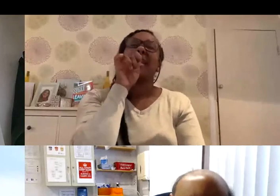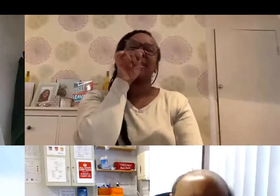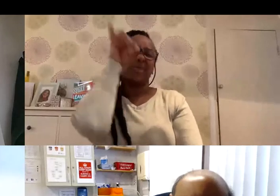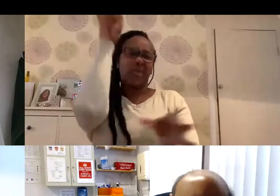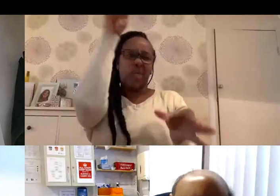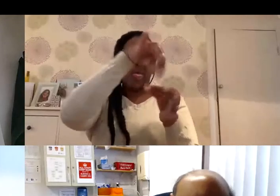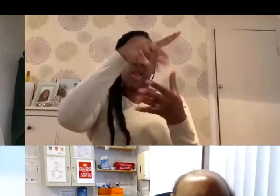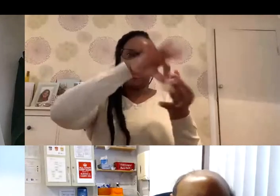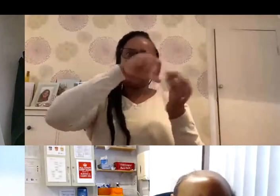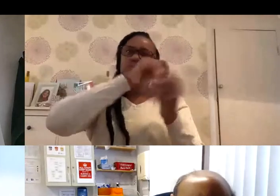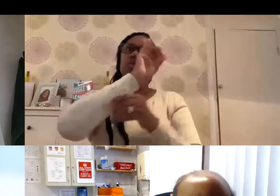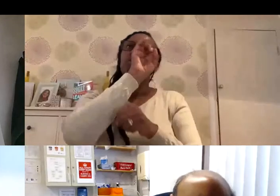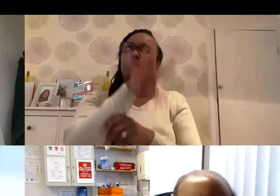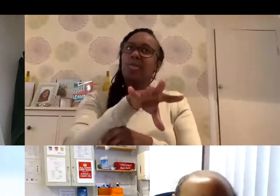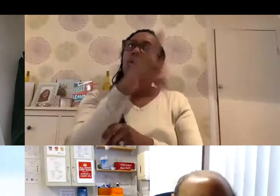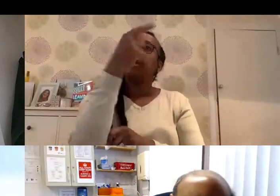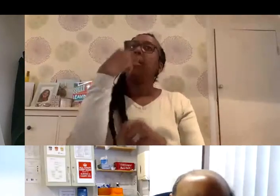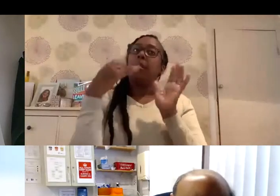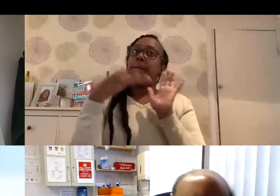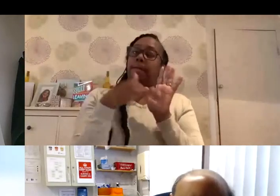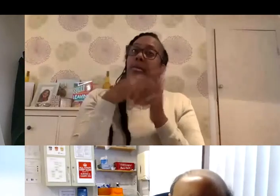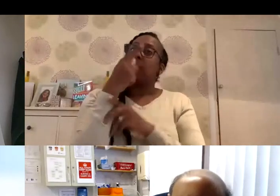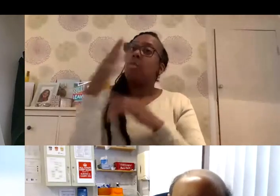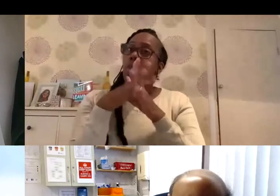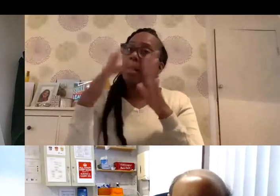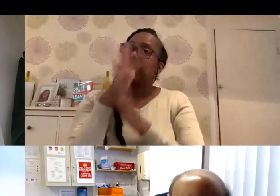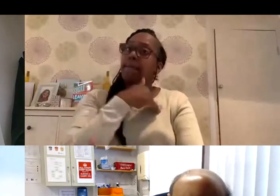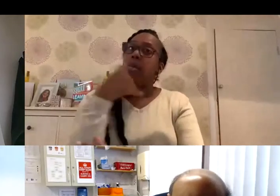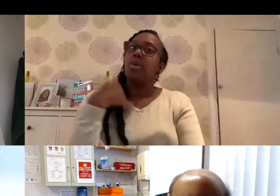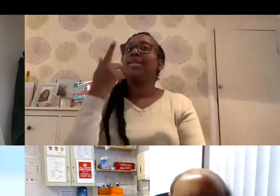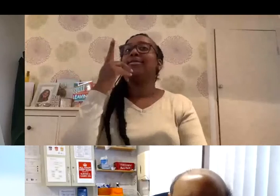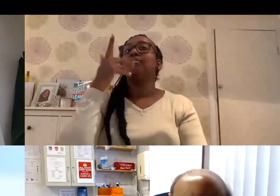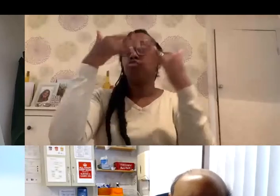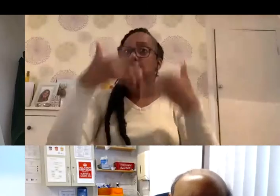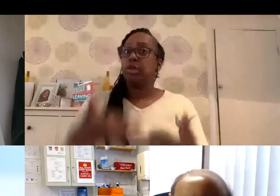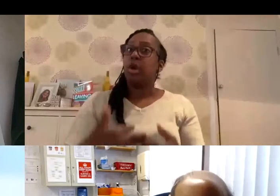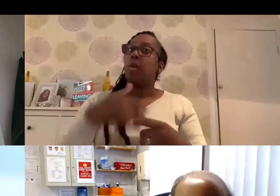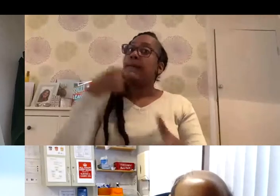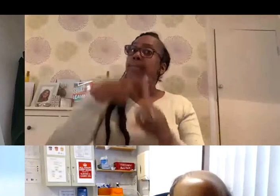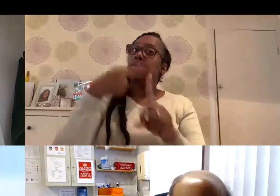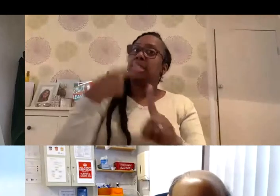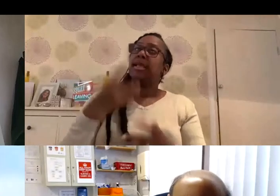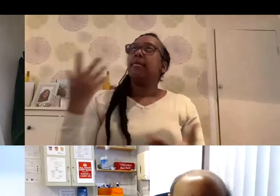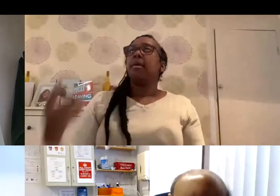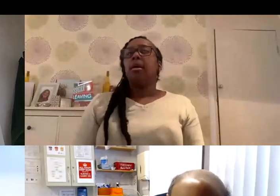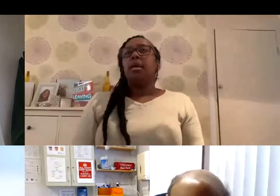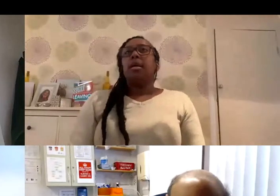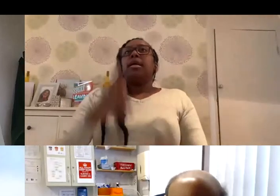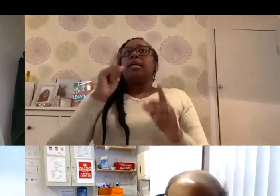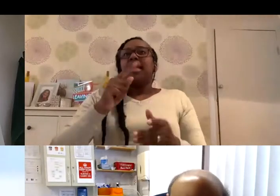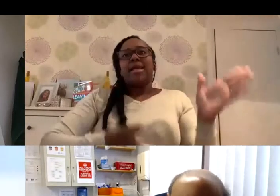and that's when he got, he was made aware of the positive results. So immediately he had to leave the